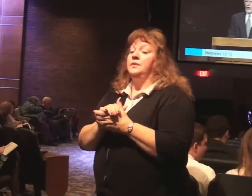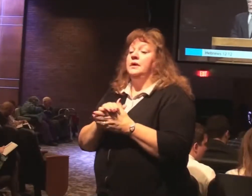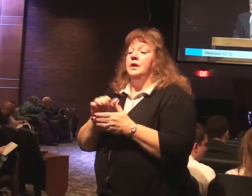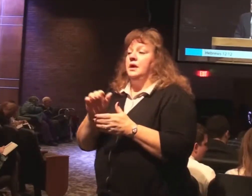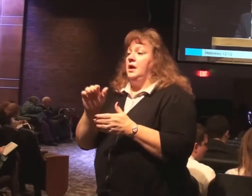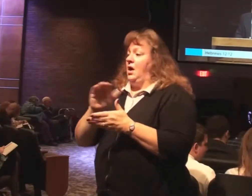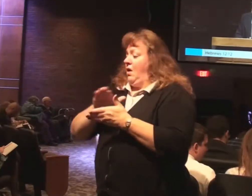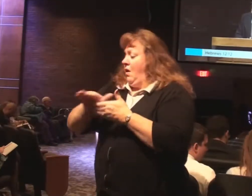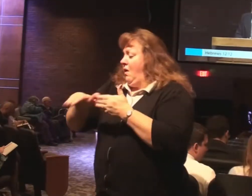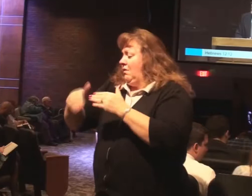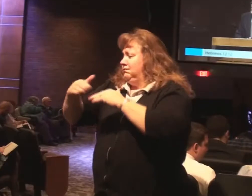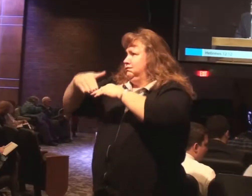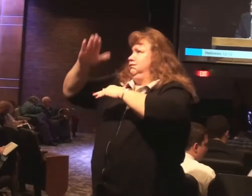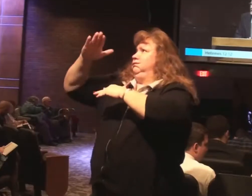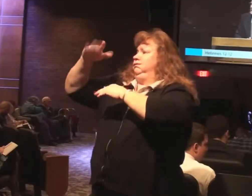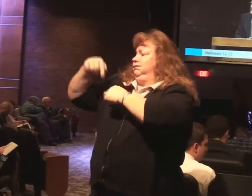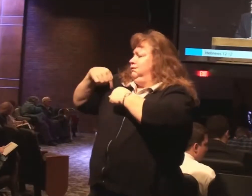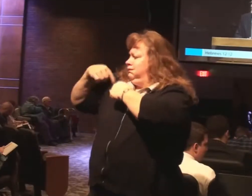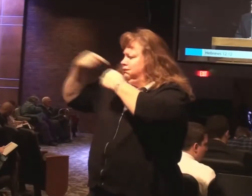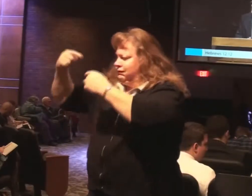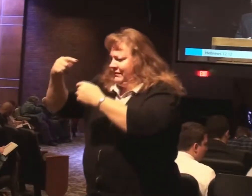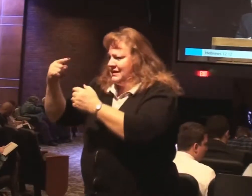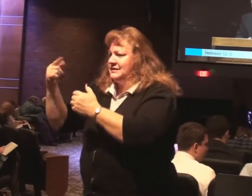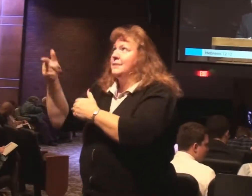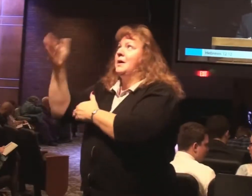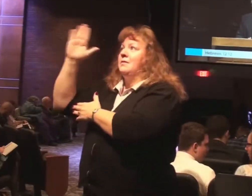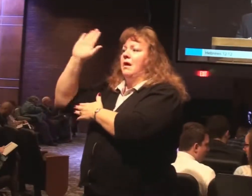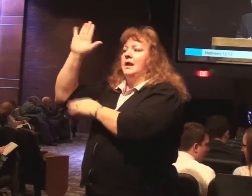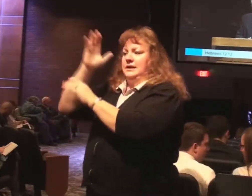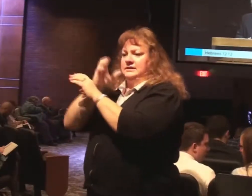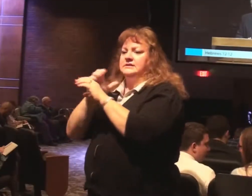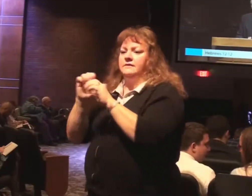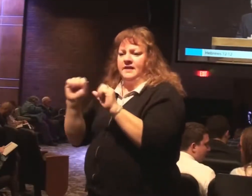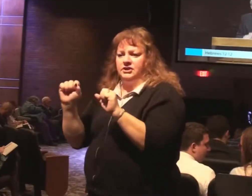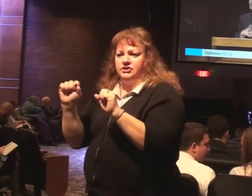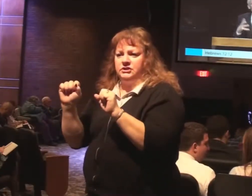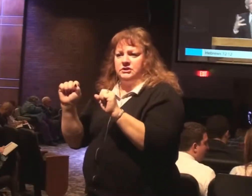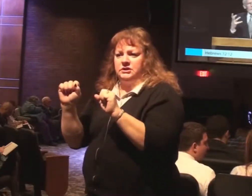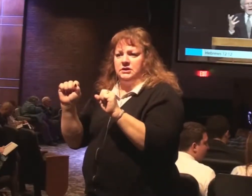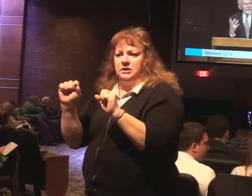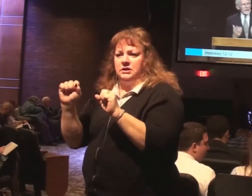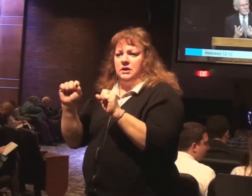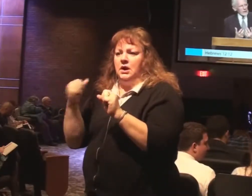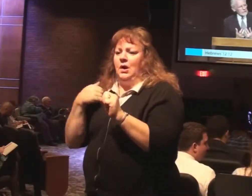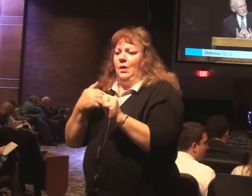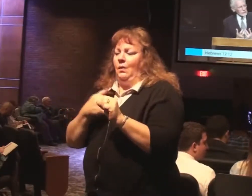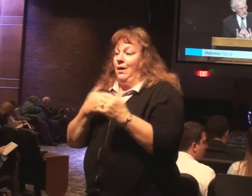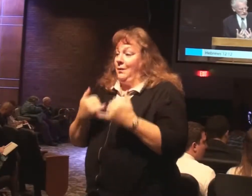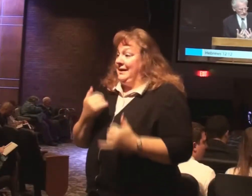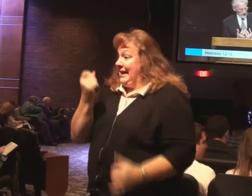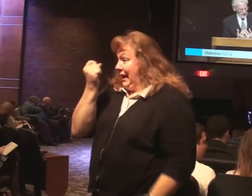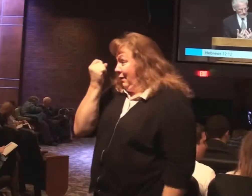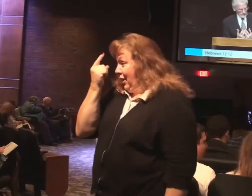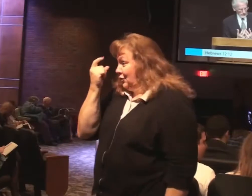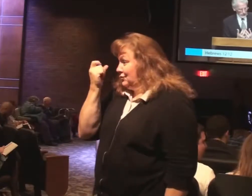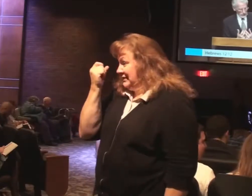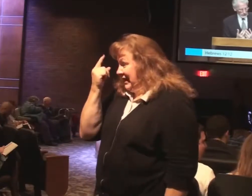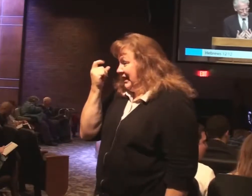all we've said about the work of God and his salvation, therefore what we've now come to understand, that the